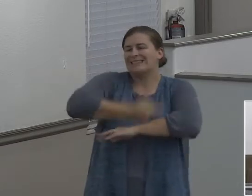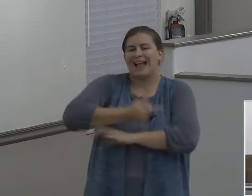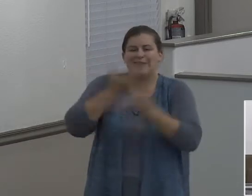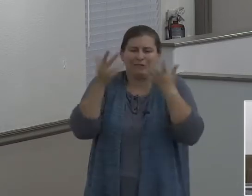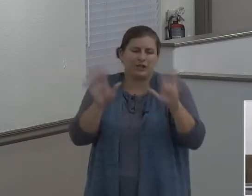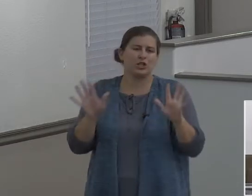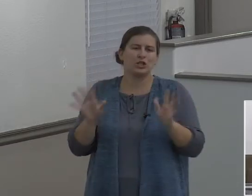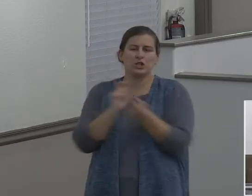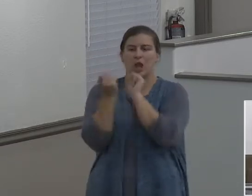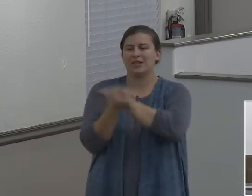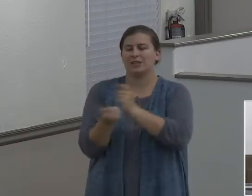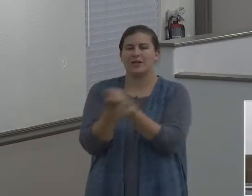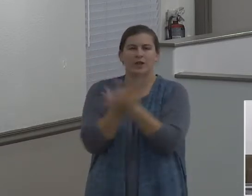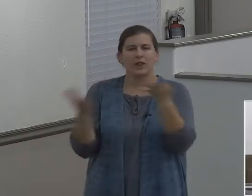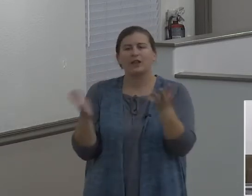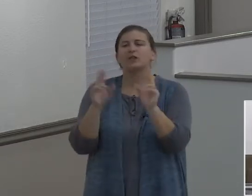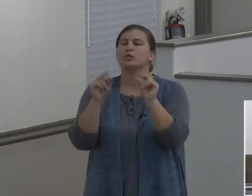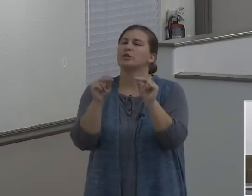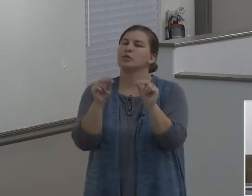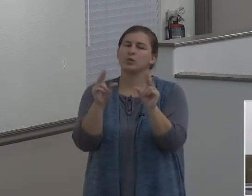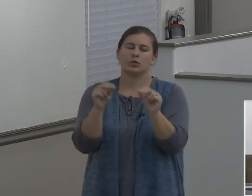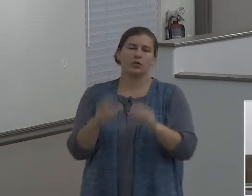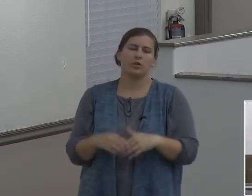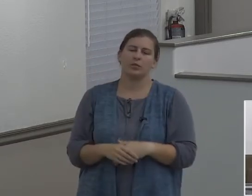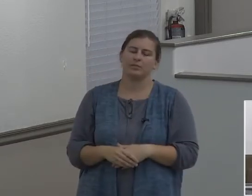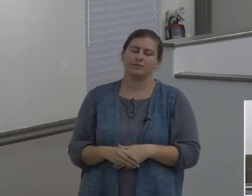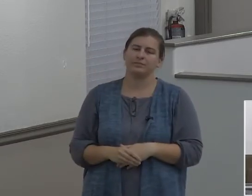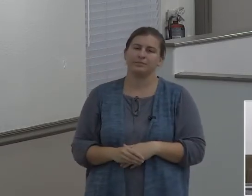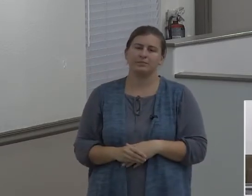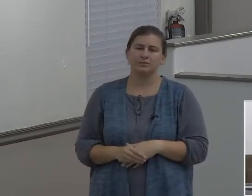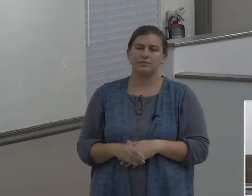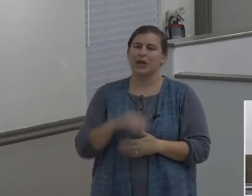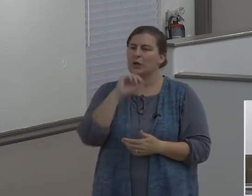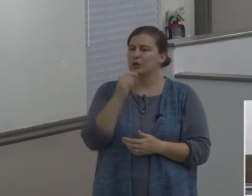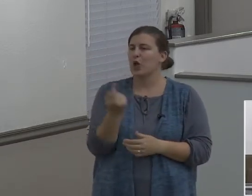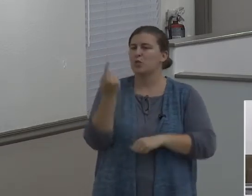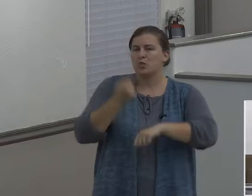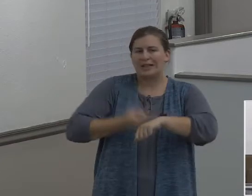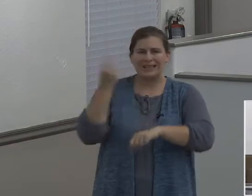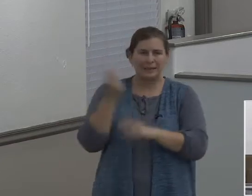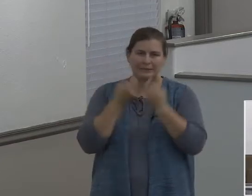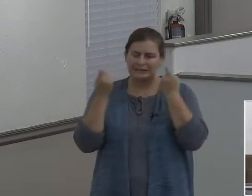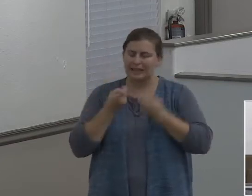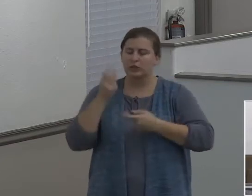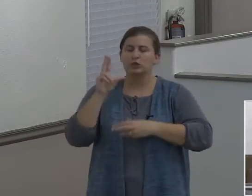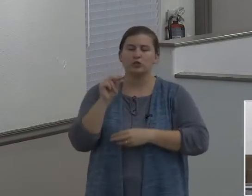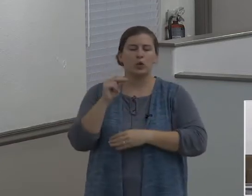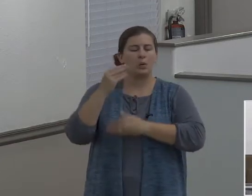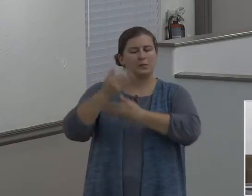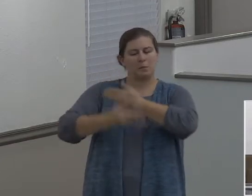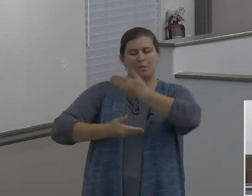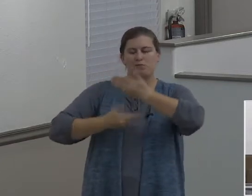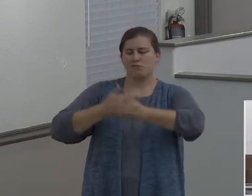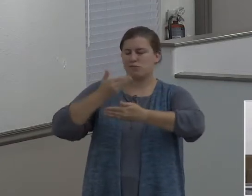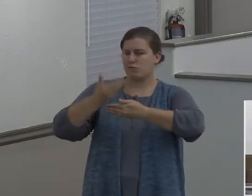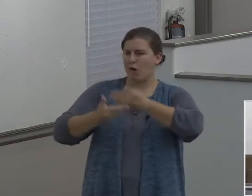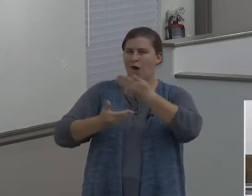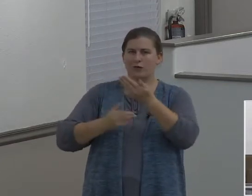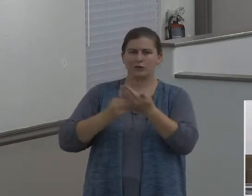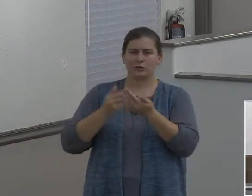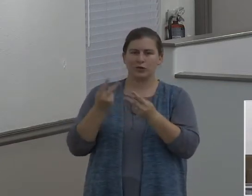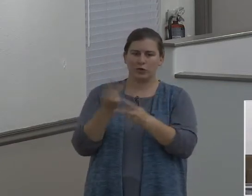this, he just, he was just a bad, no. Well, there was a process how this, it got this bad in Lot's life.